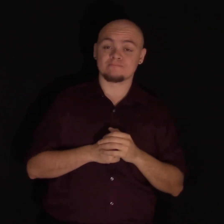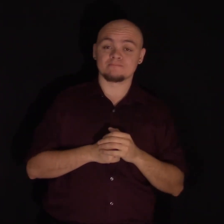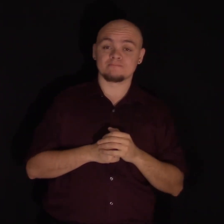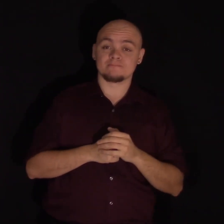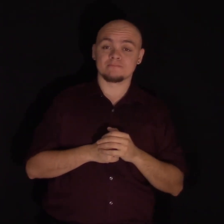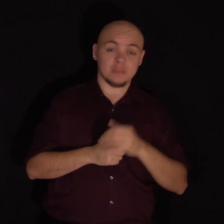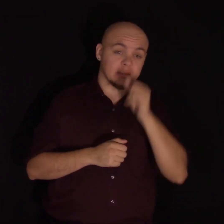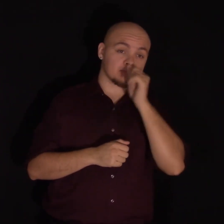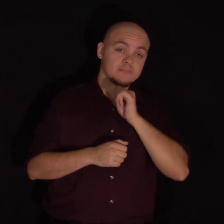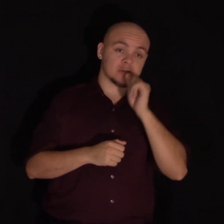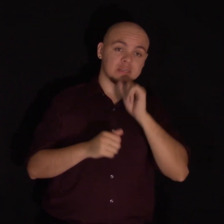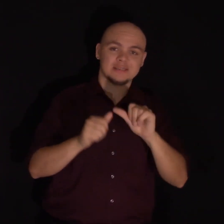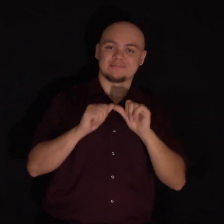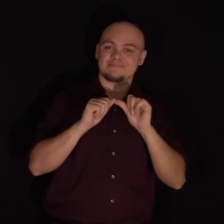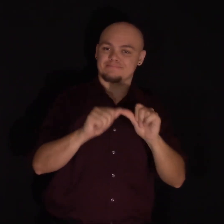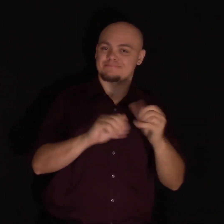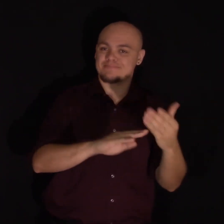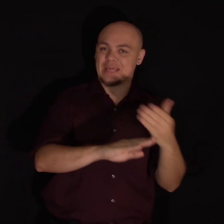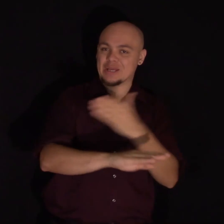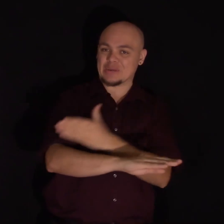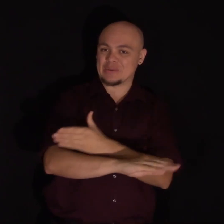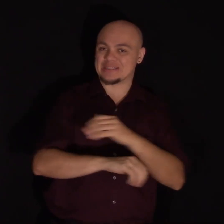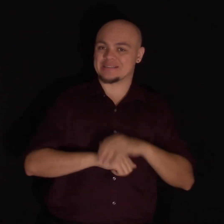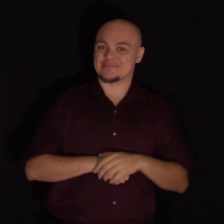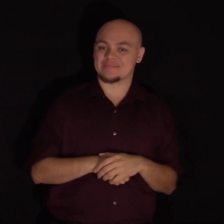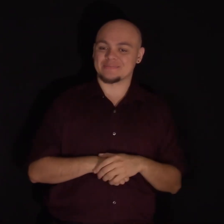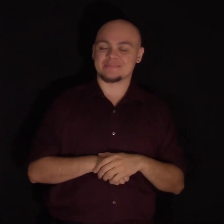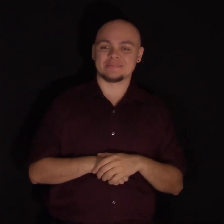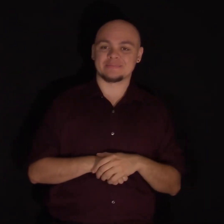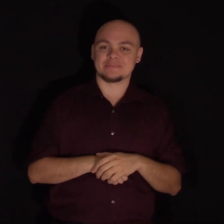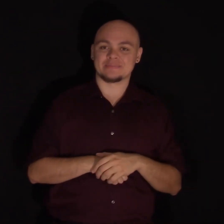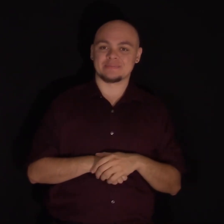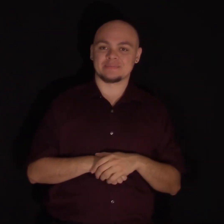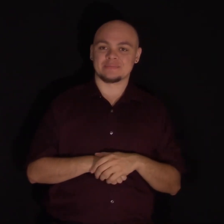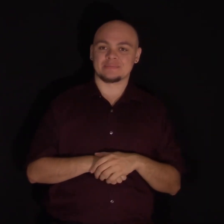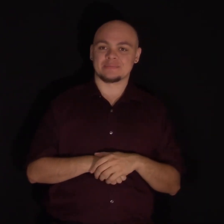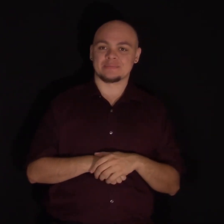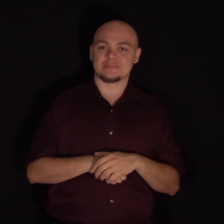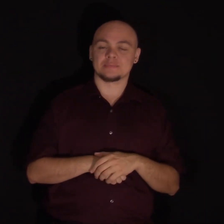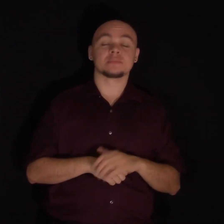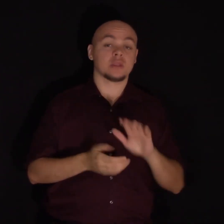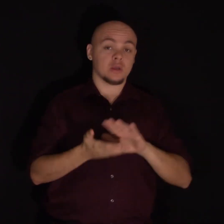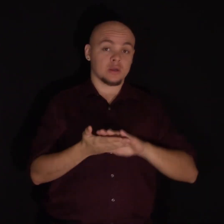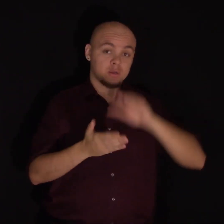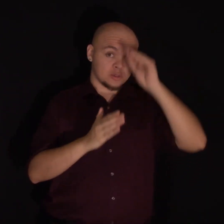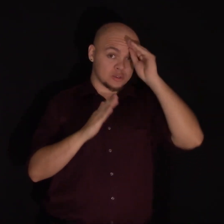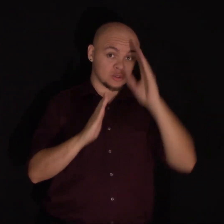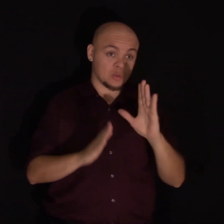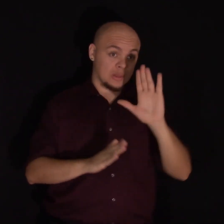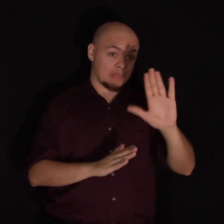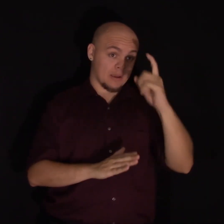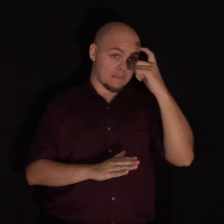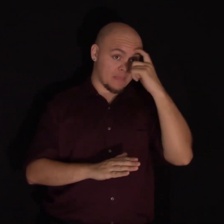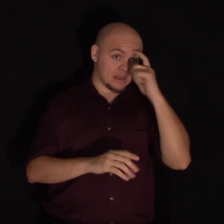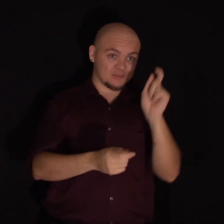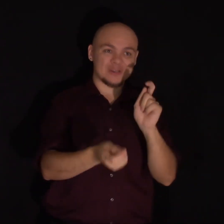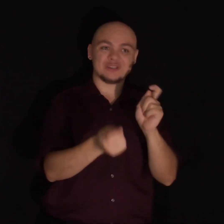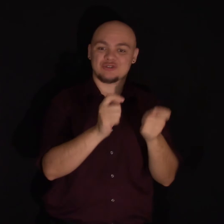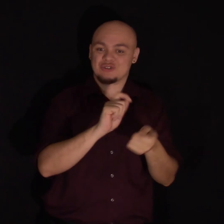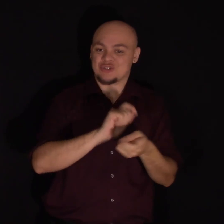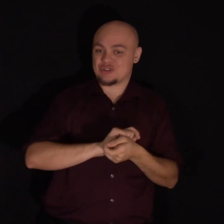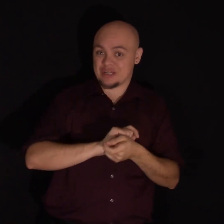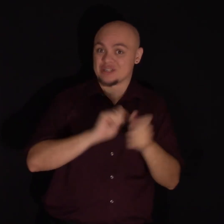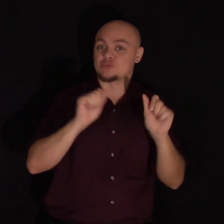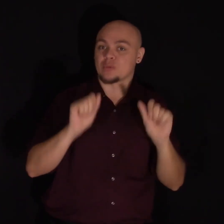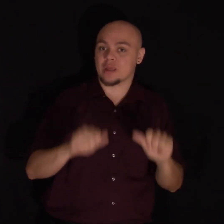persistence. And we can actually change students' mindsets. In one